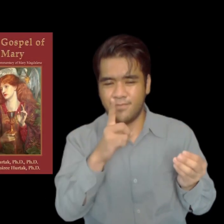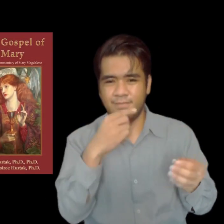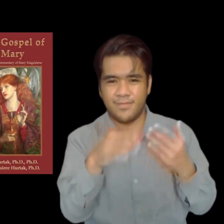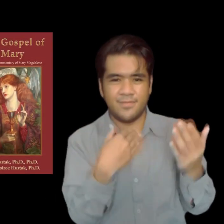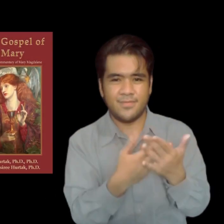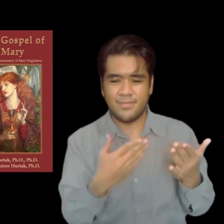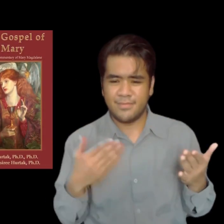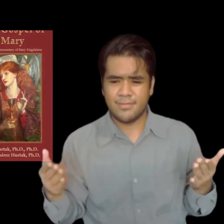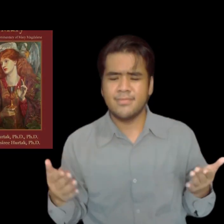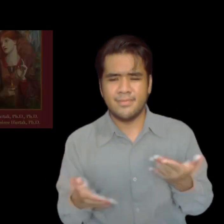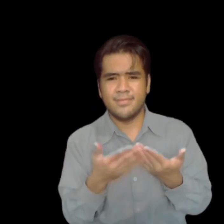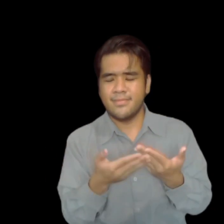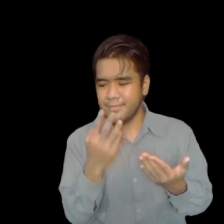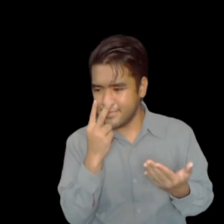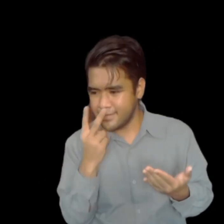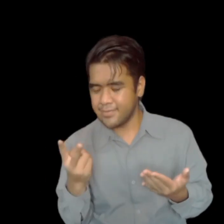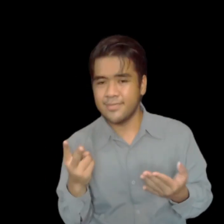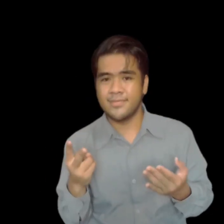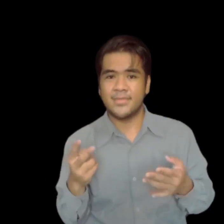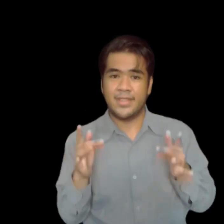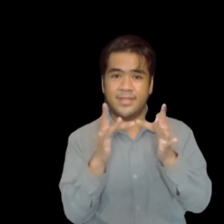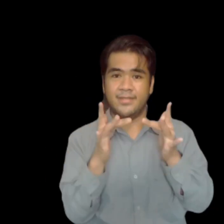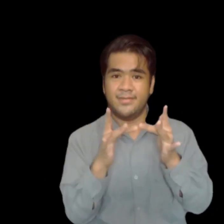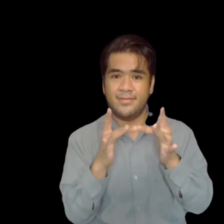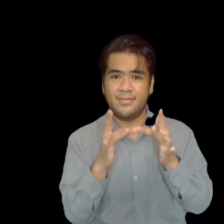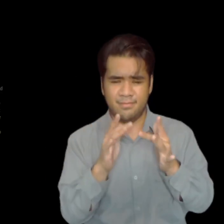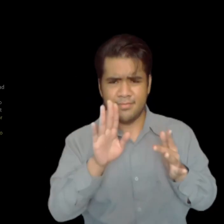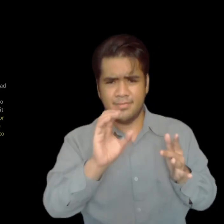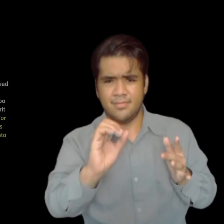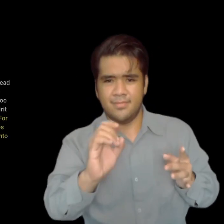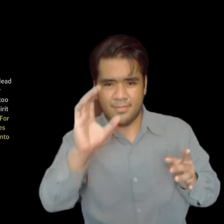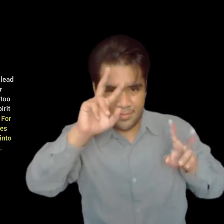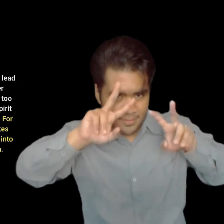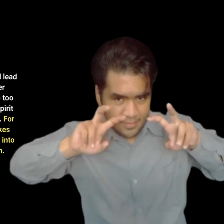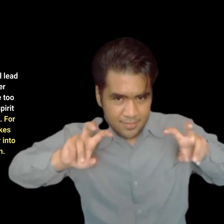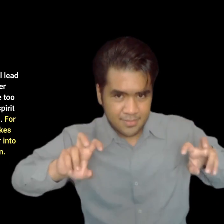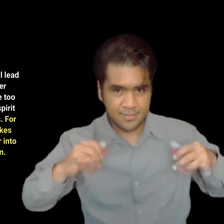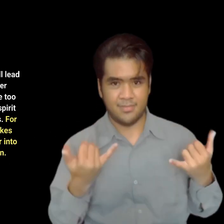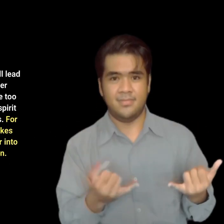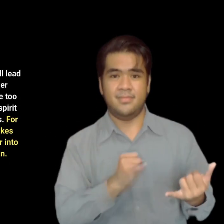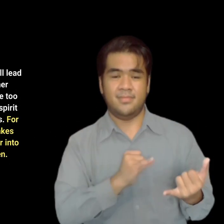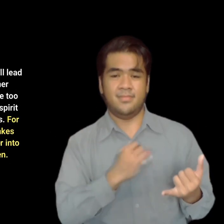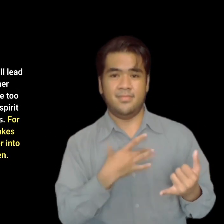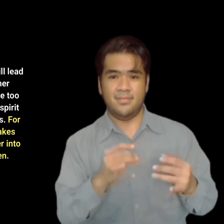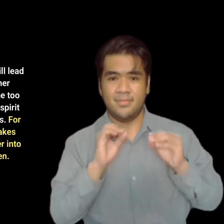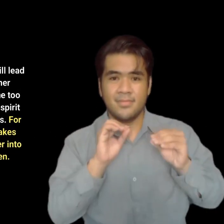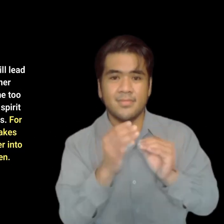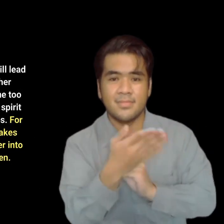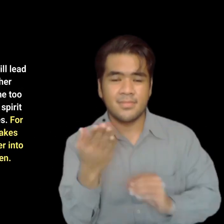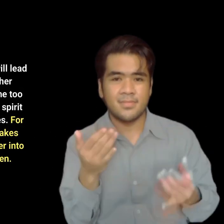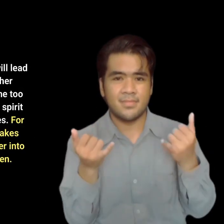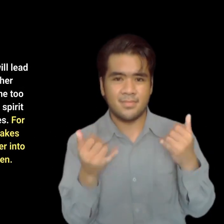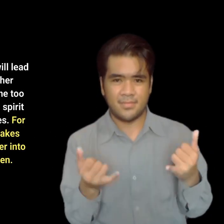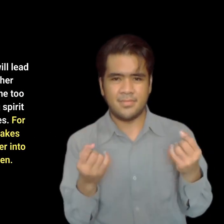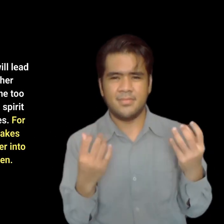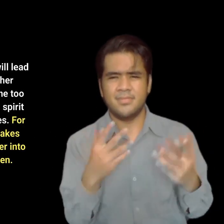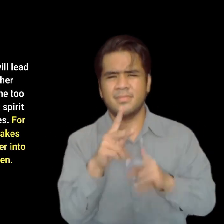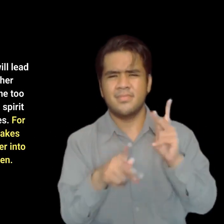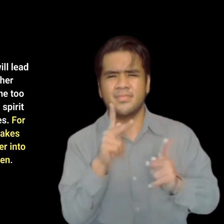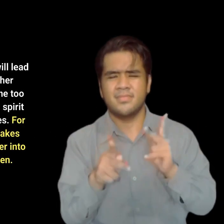Apocrypha came out besides the Book of Enoch, such as the Gospel of Thomas, which says every woman has to make herself into a man before entering the kingdom of